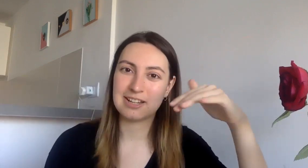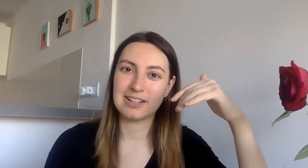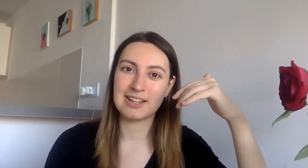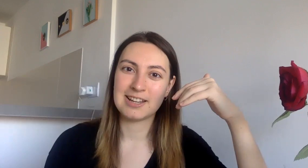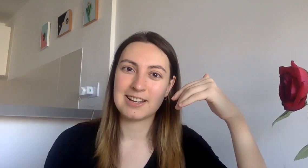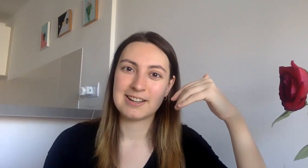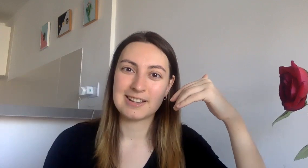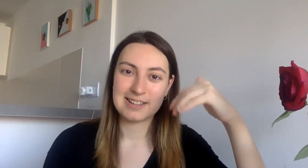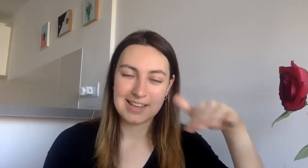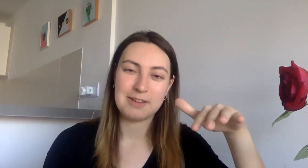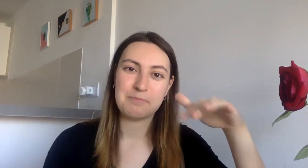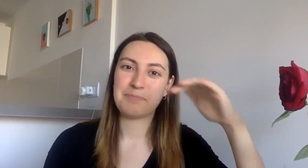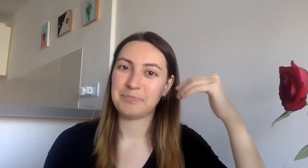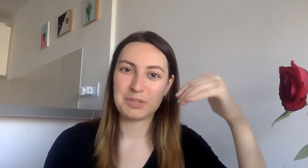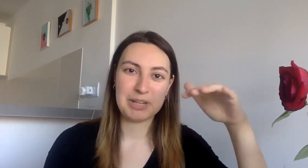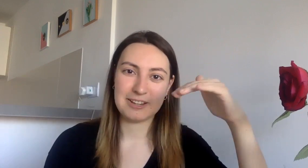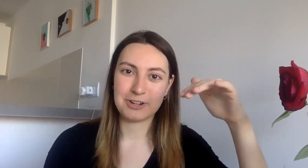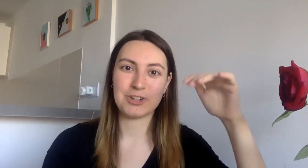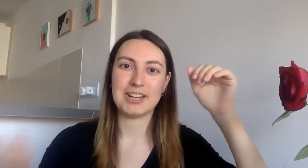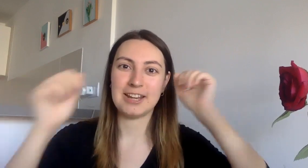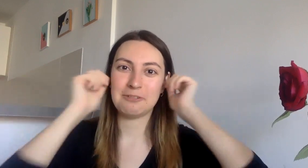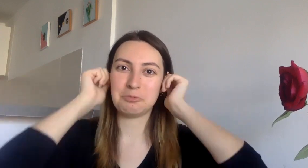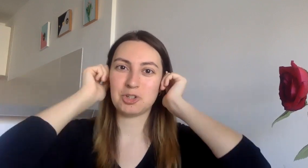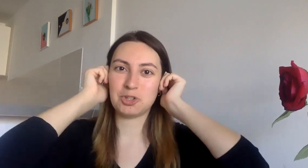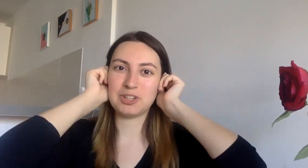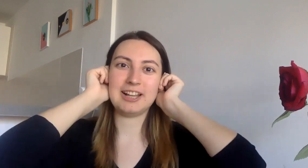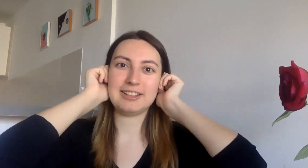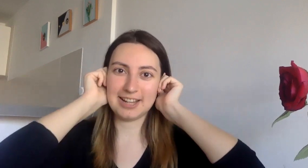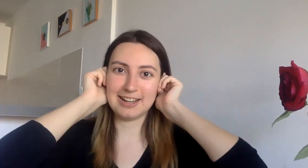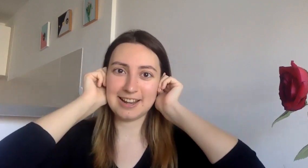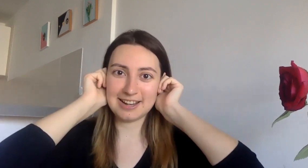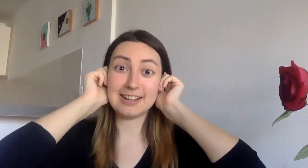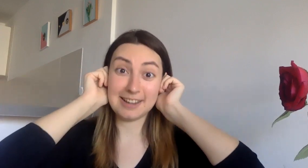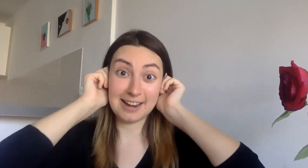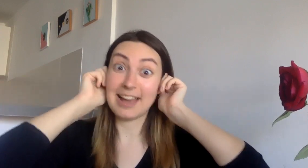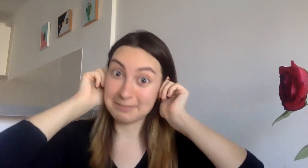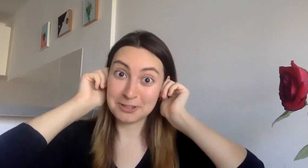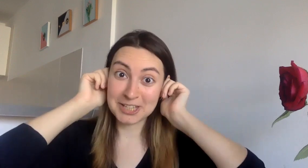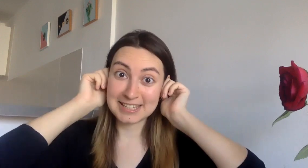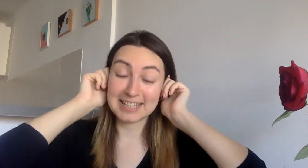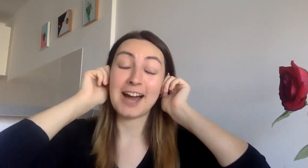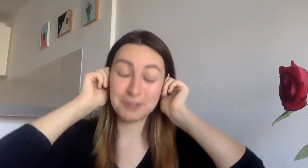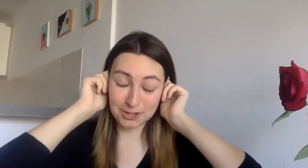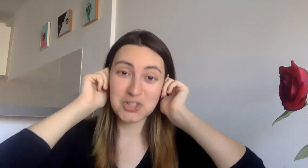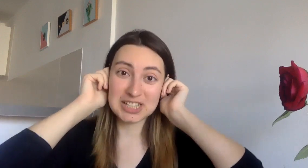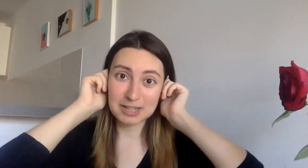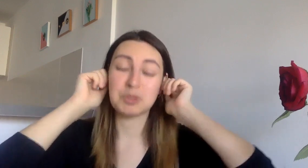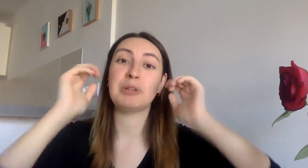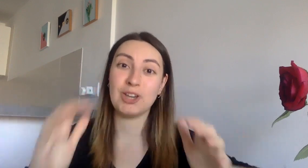keep speaking Russian, and I would be just doing like la-la-la-la-la-la-la-la. And I'm not kidding. I was literally stubborn, because